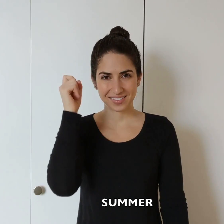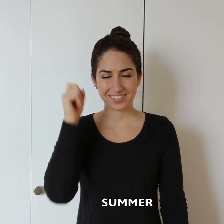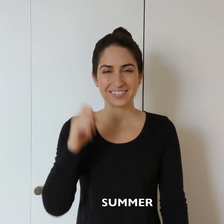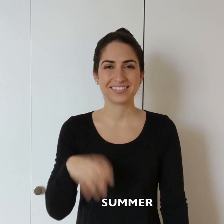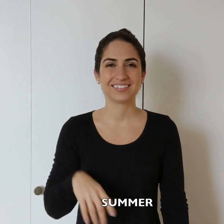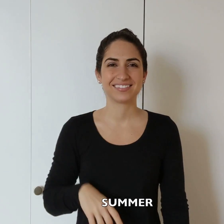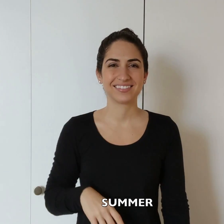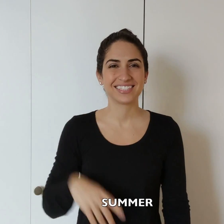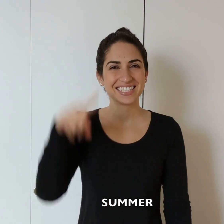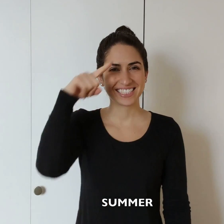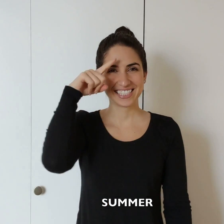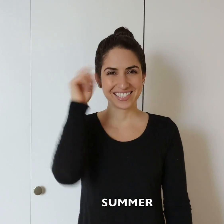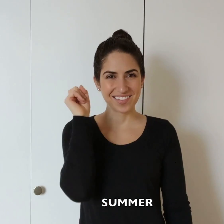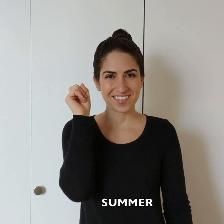SUMMER. or summer.